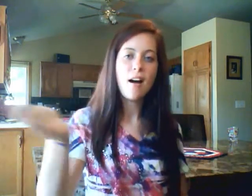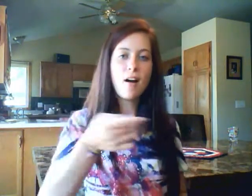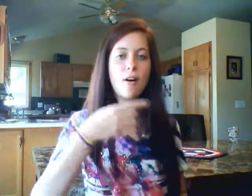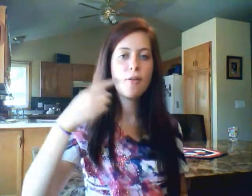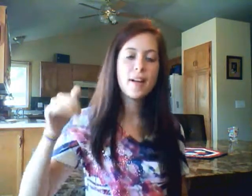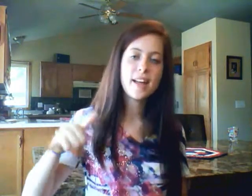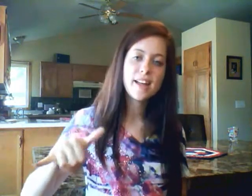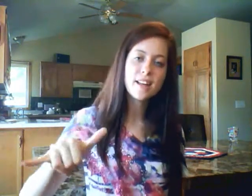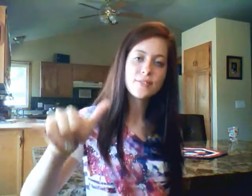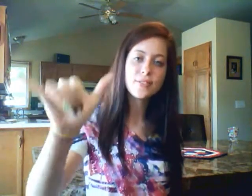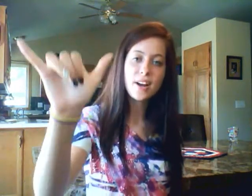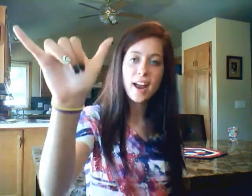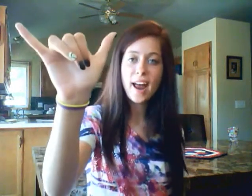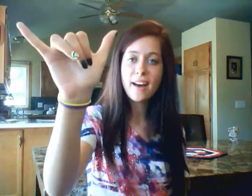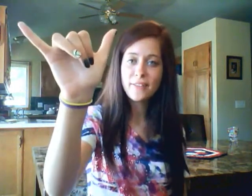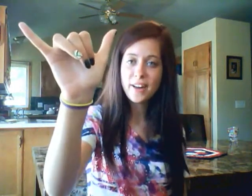always forever.